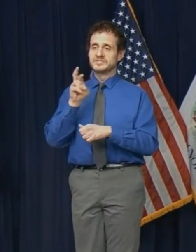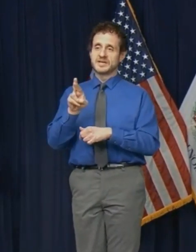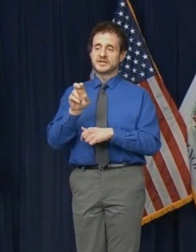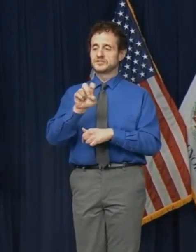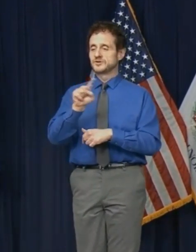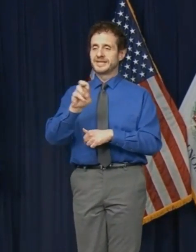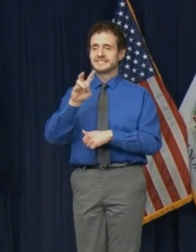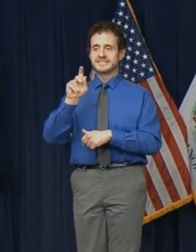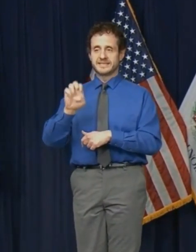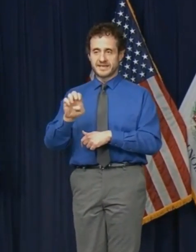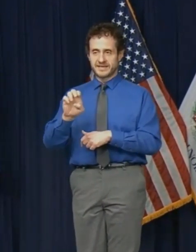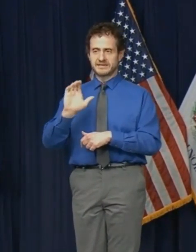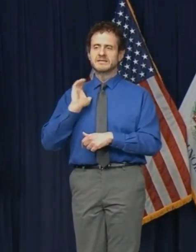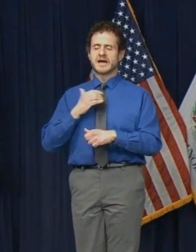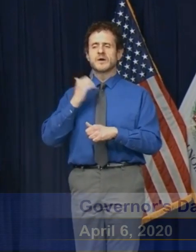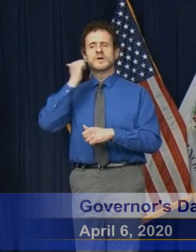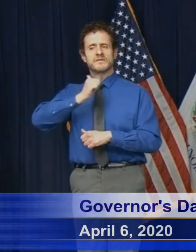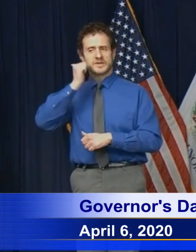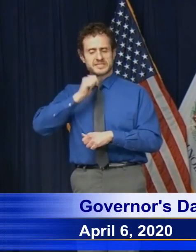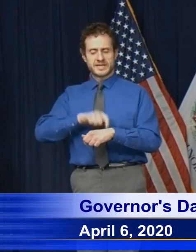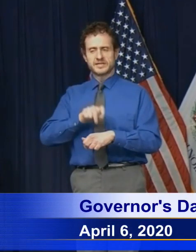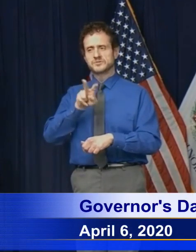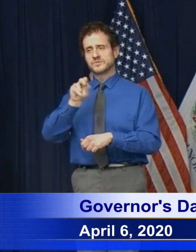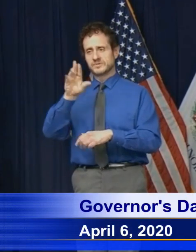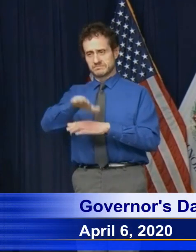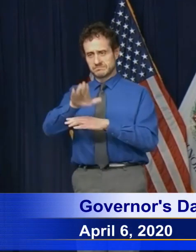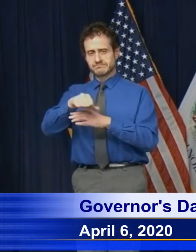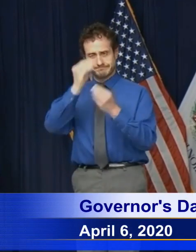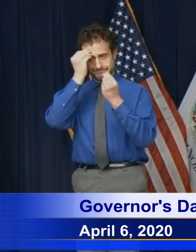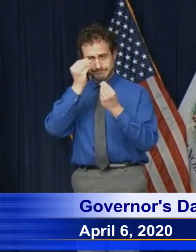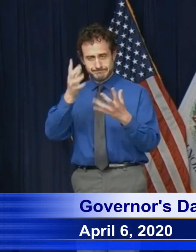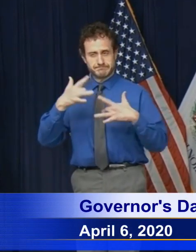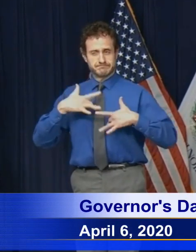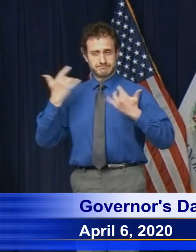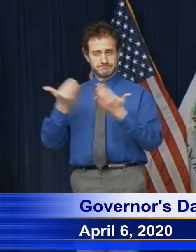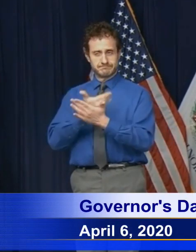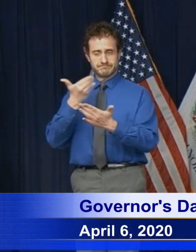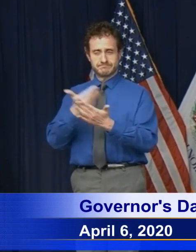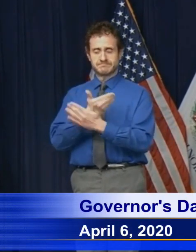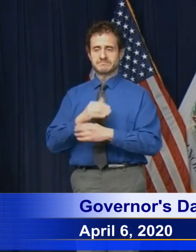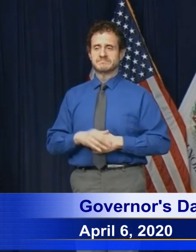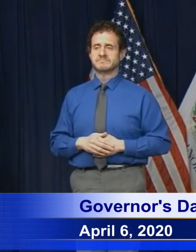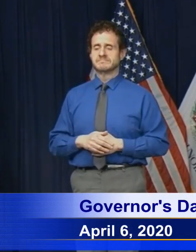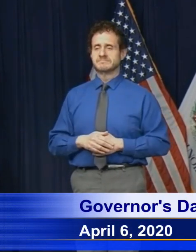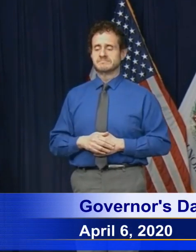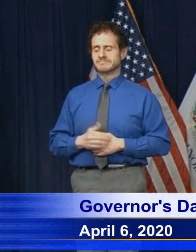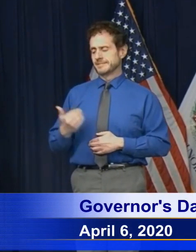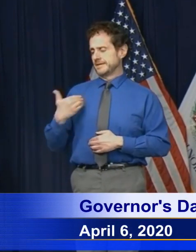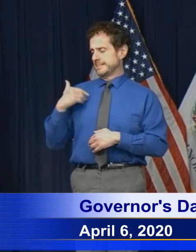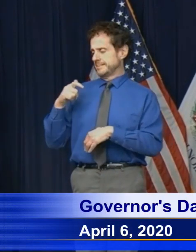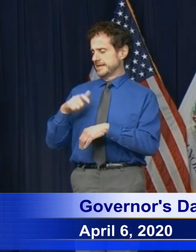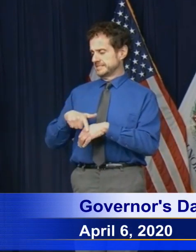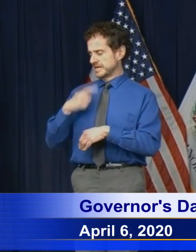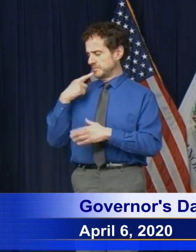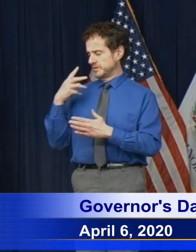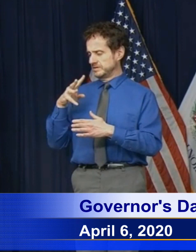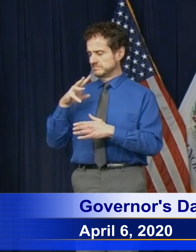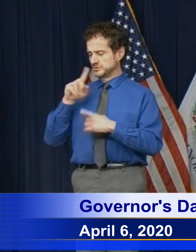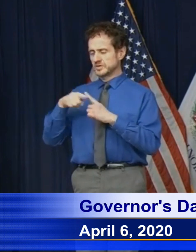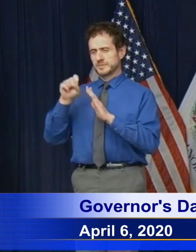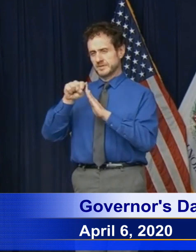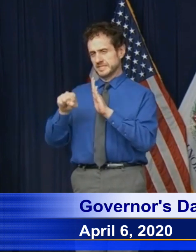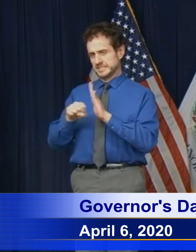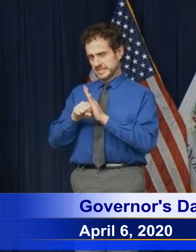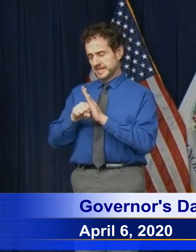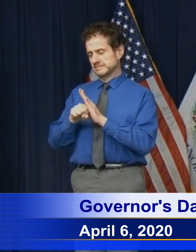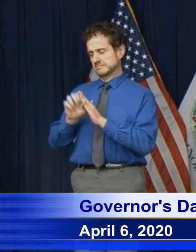this is our 2.30 update. It's been a week since we had our last update on our state's